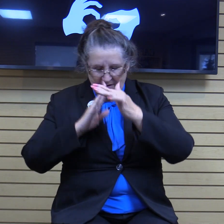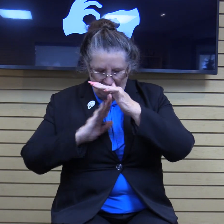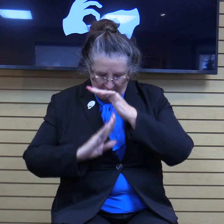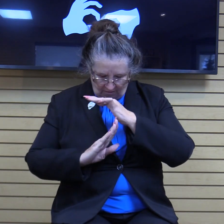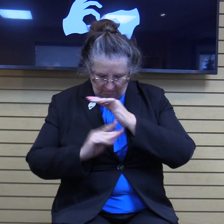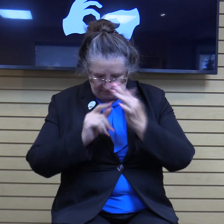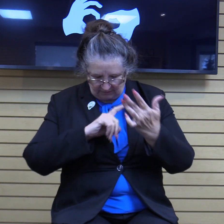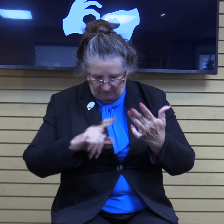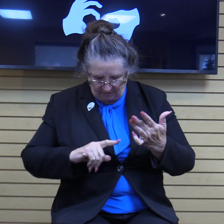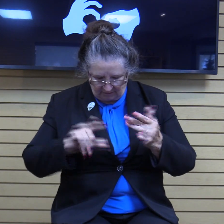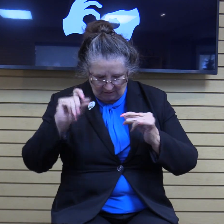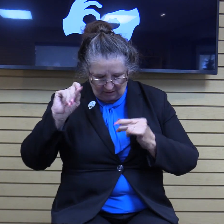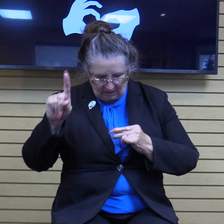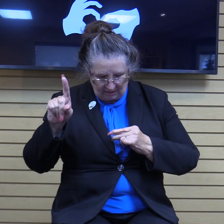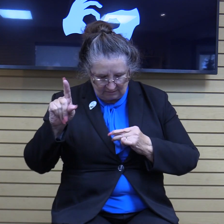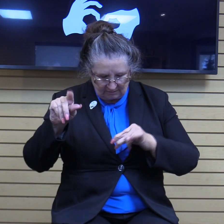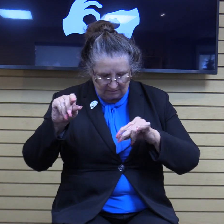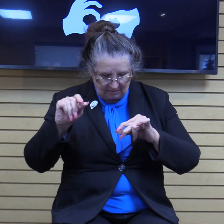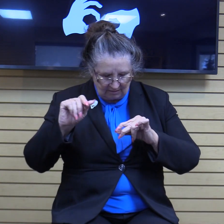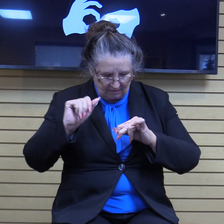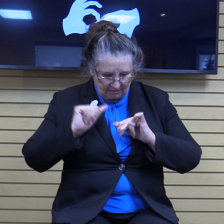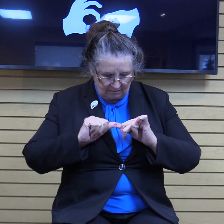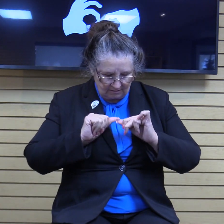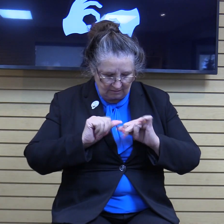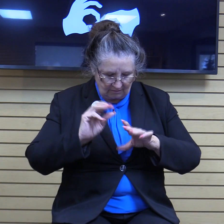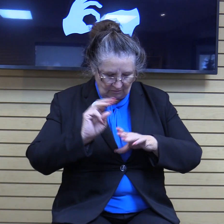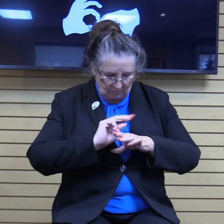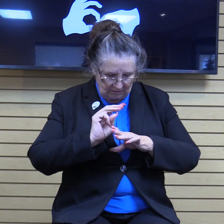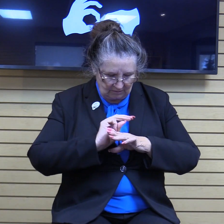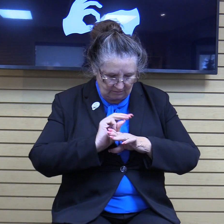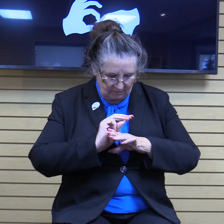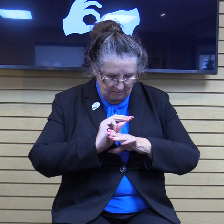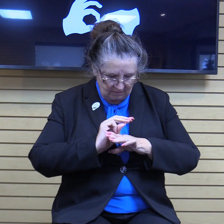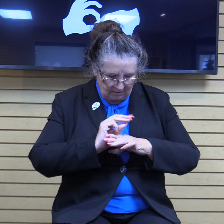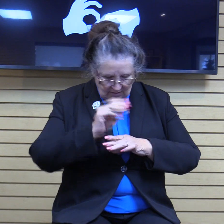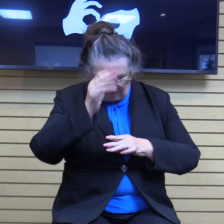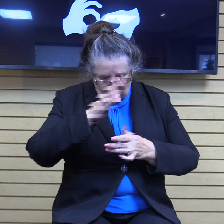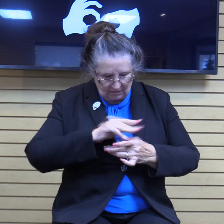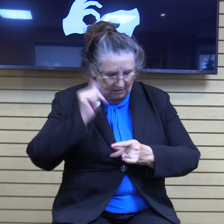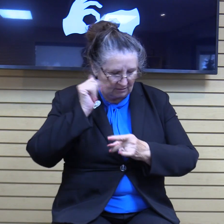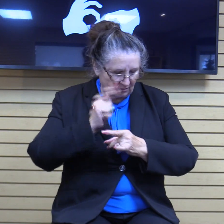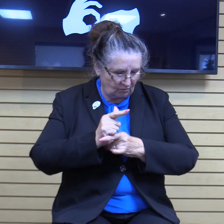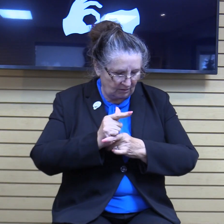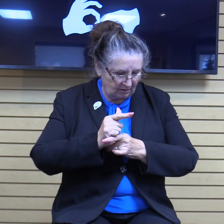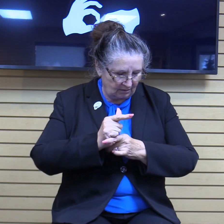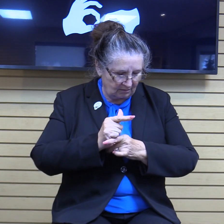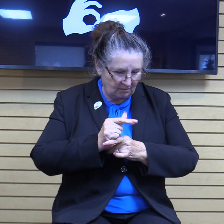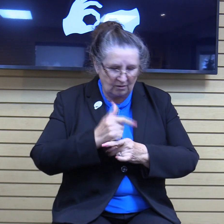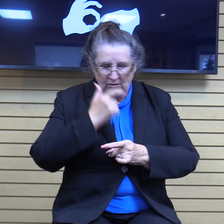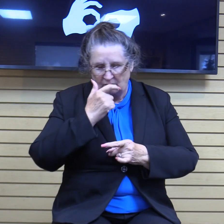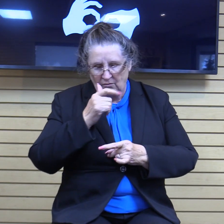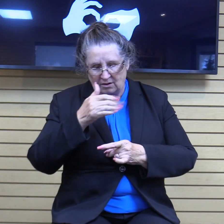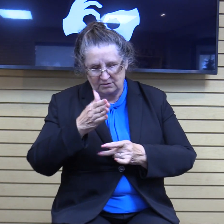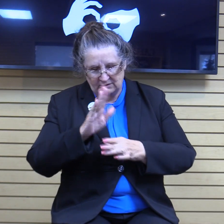We ask that you continue to minister to the men and women, Lord, on the other end of this, Lord. May you